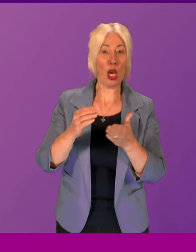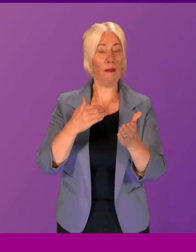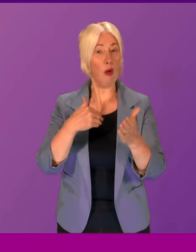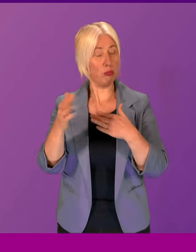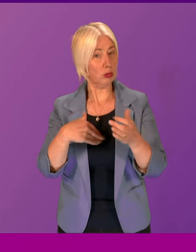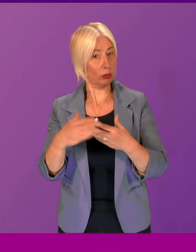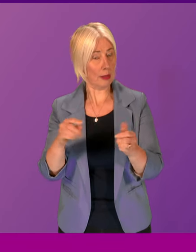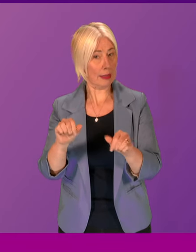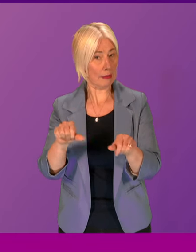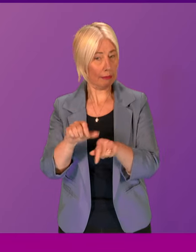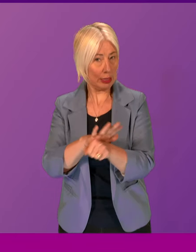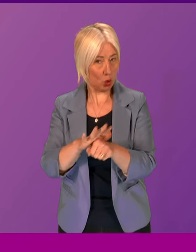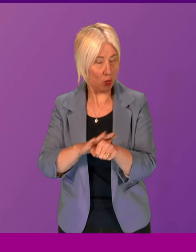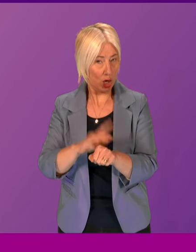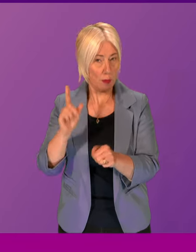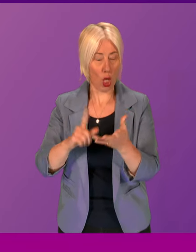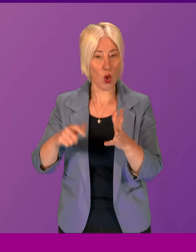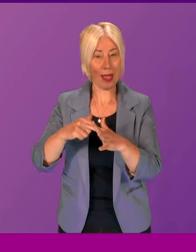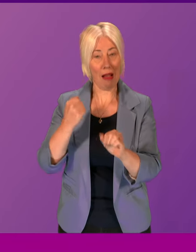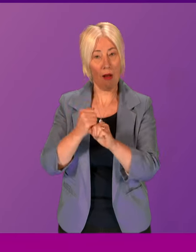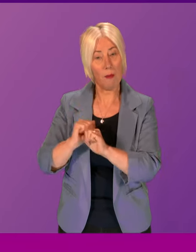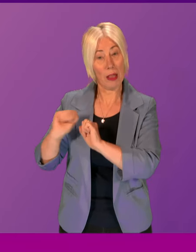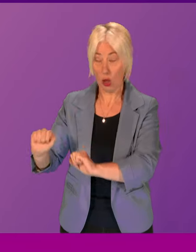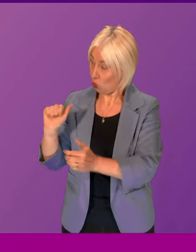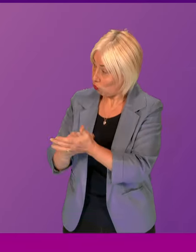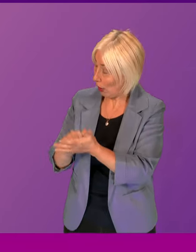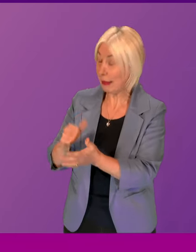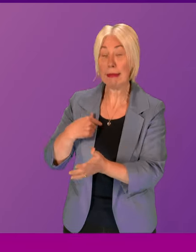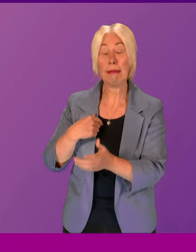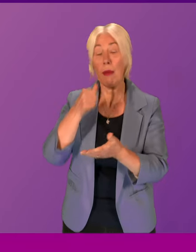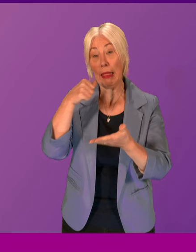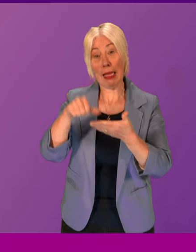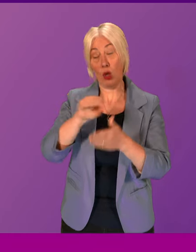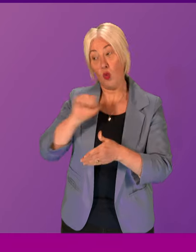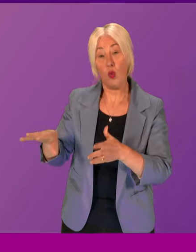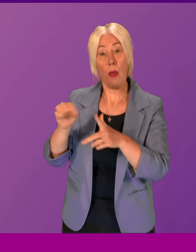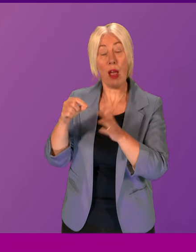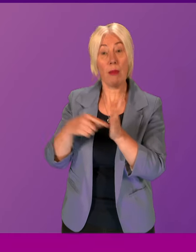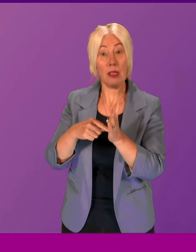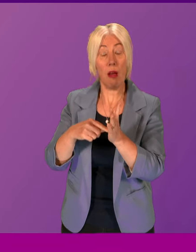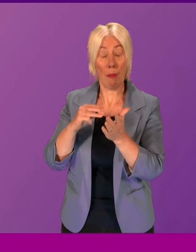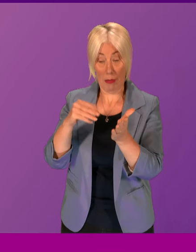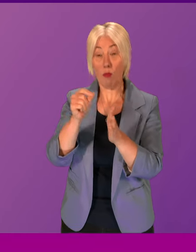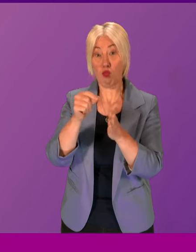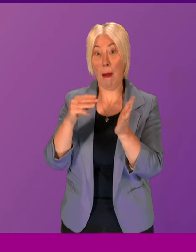important that the UK government has acted. Douglas Ross is right. I wrote to the Prime Minister. I should say I've received a response back from the Prime Minister. The response is a